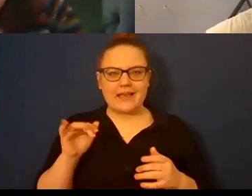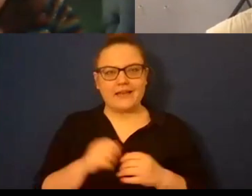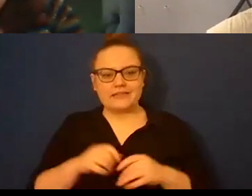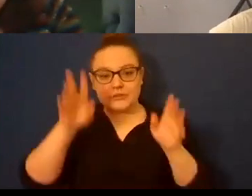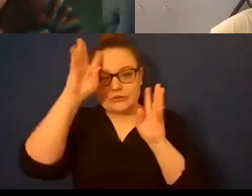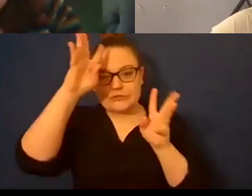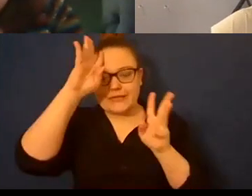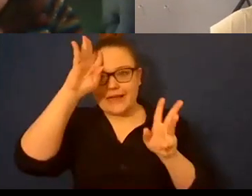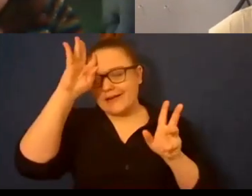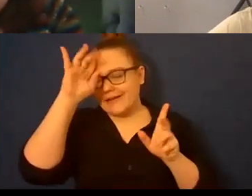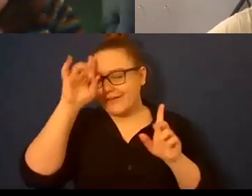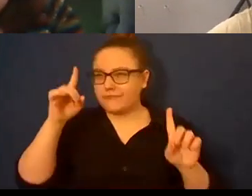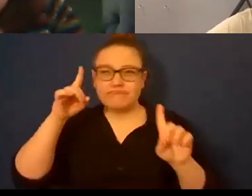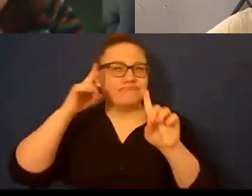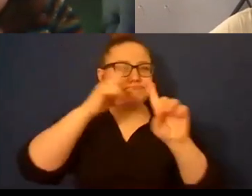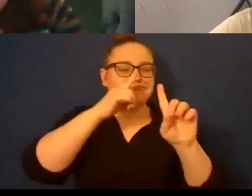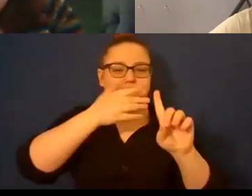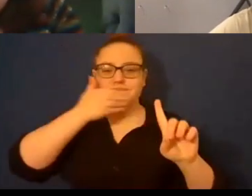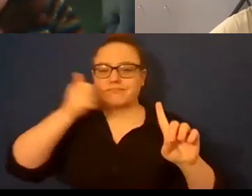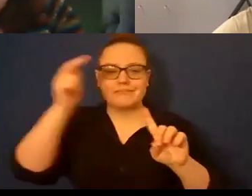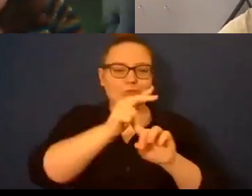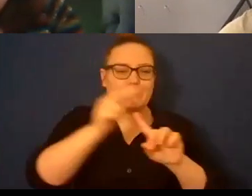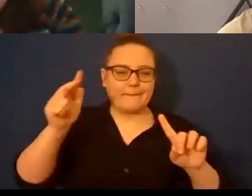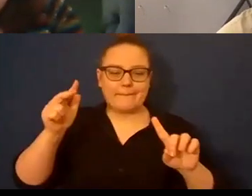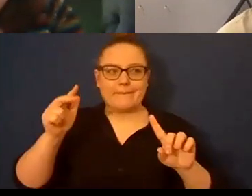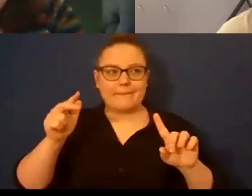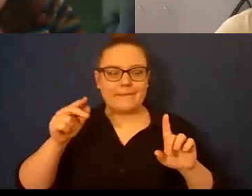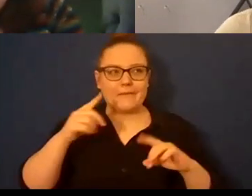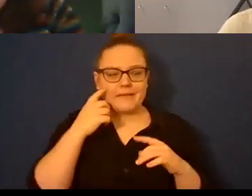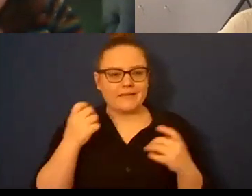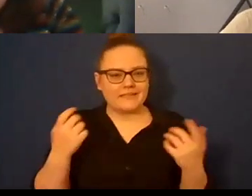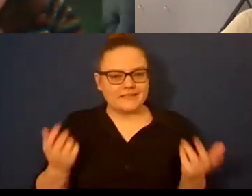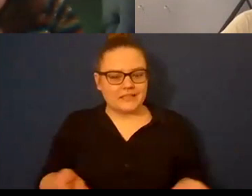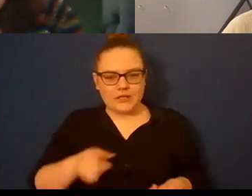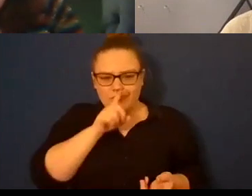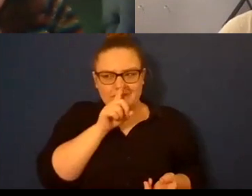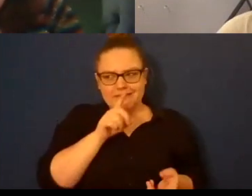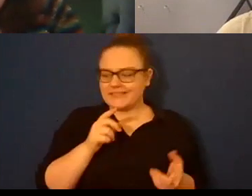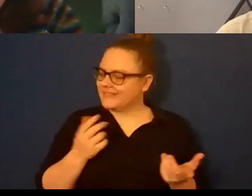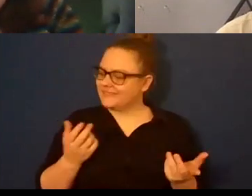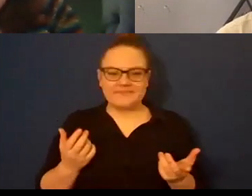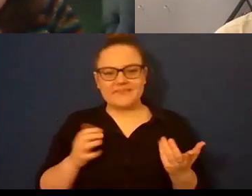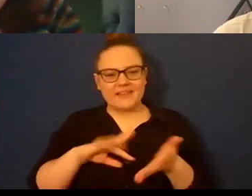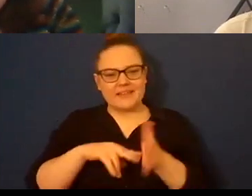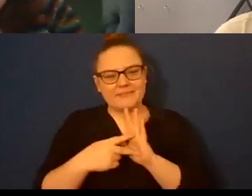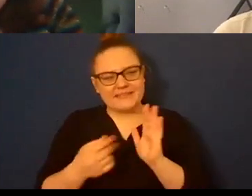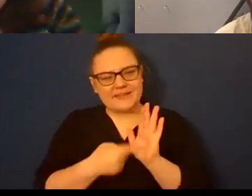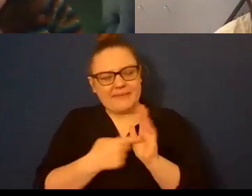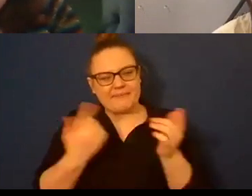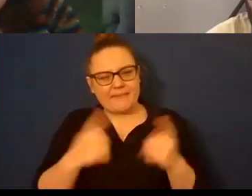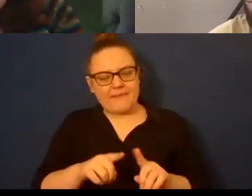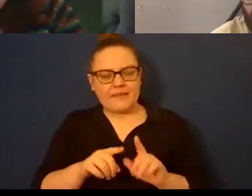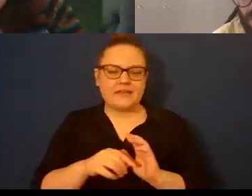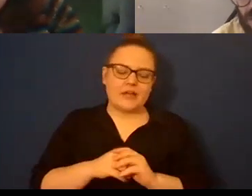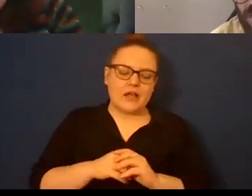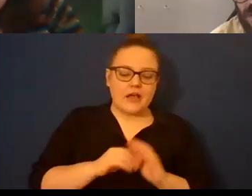uh you know and we were we were keen to that then you know we were like there will be other plateaus of um you